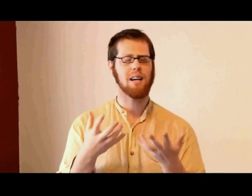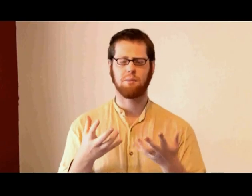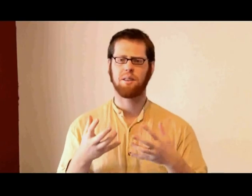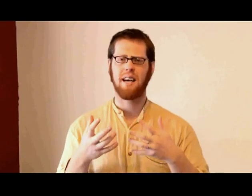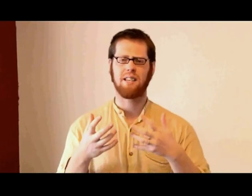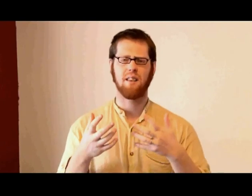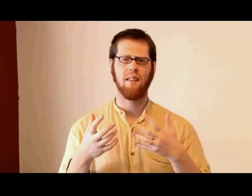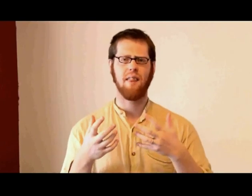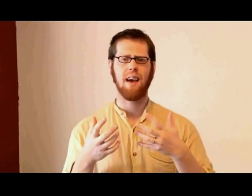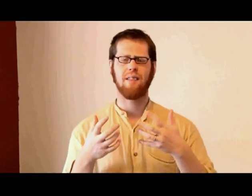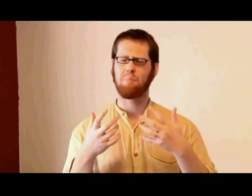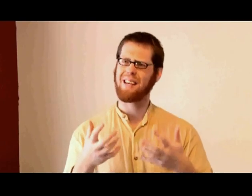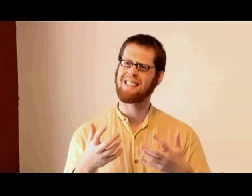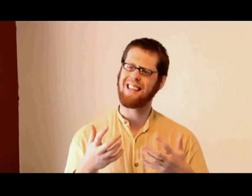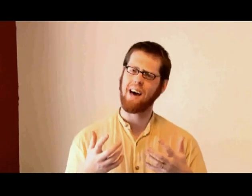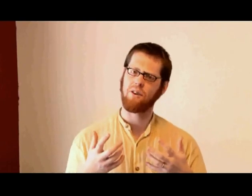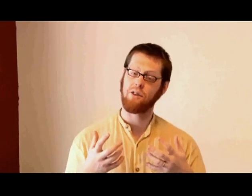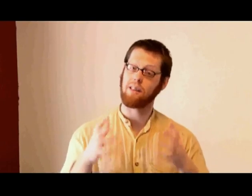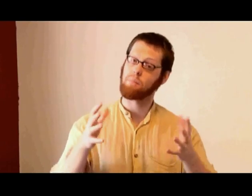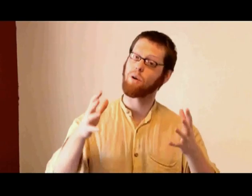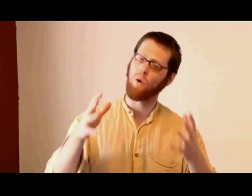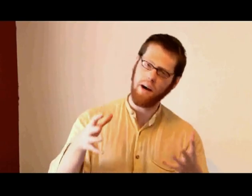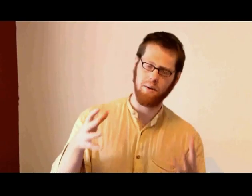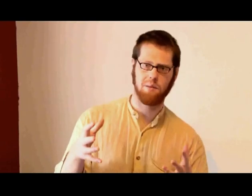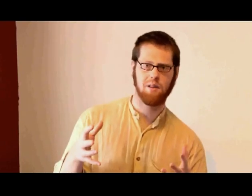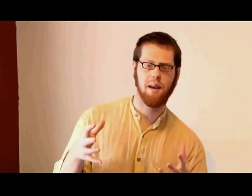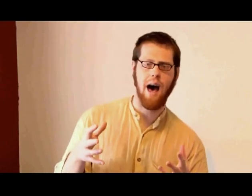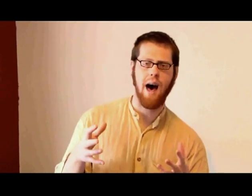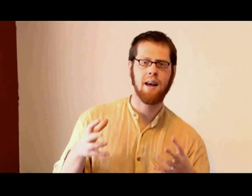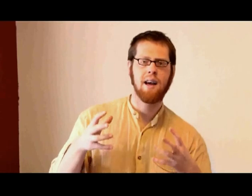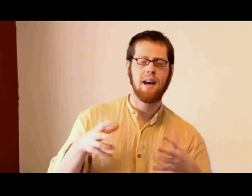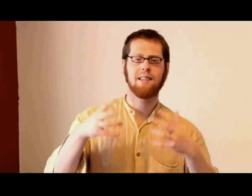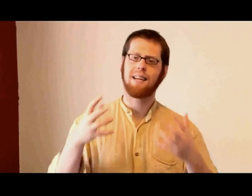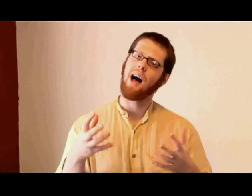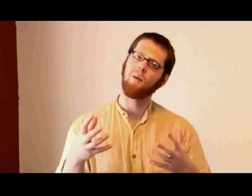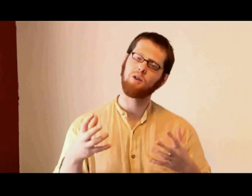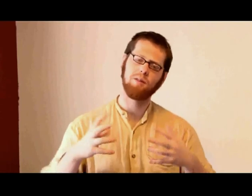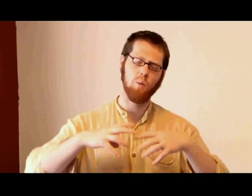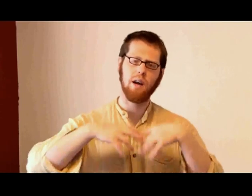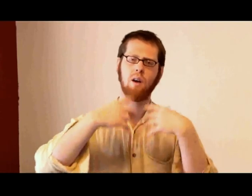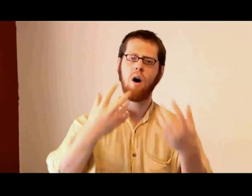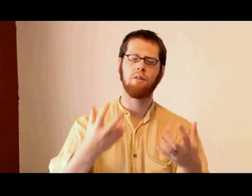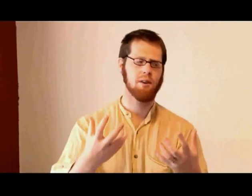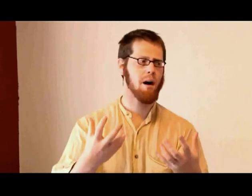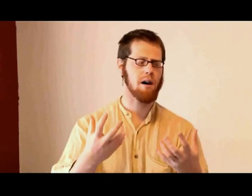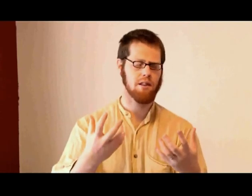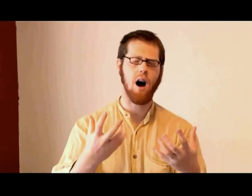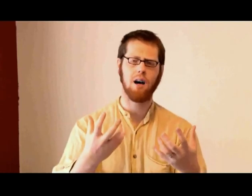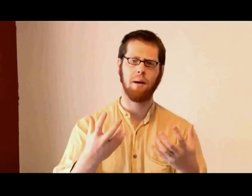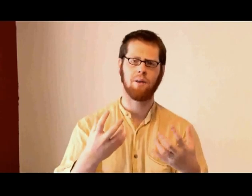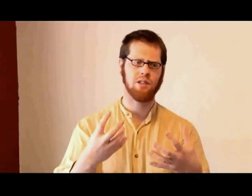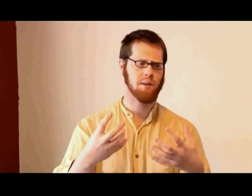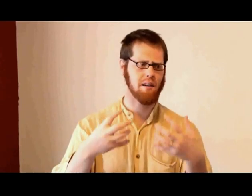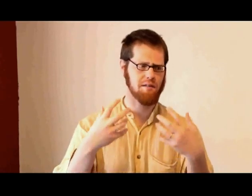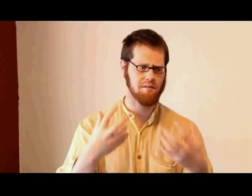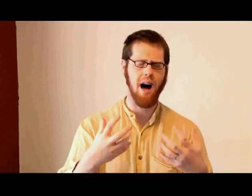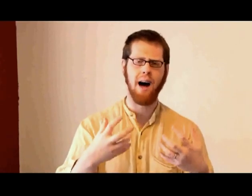possible days, the thing and the place that I understand liberal Quakerism to be at is an acknowledgement that we can all talk about some kind of divine